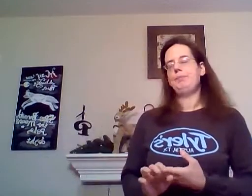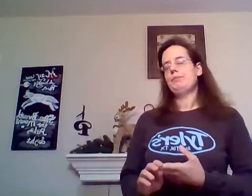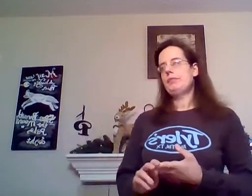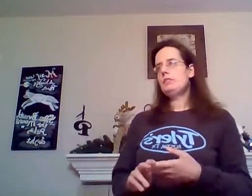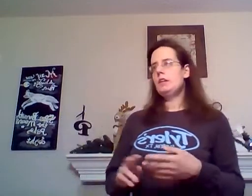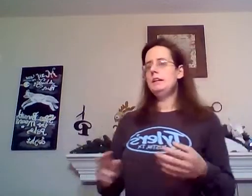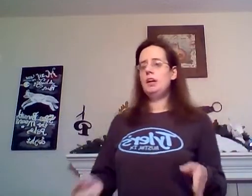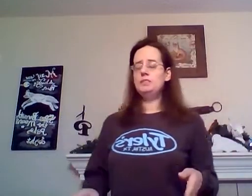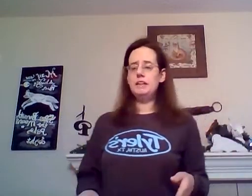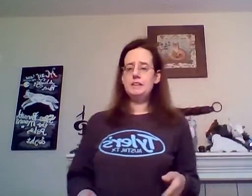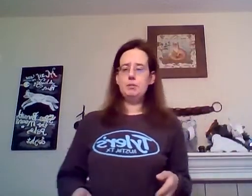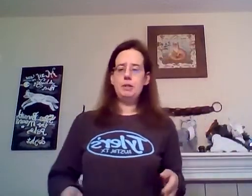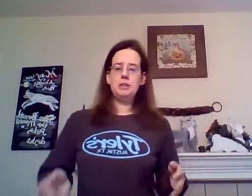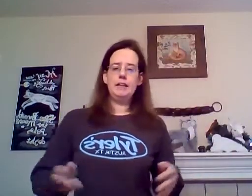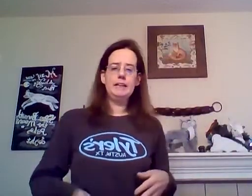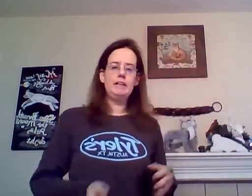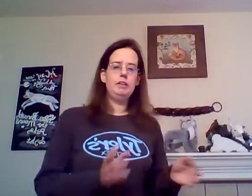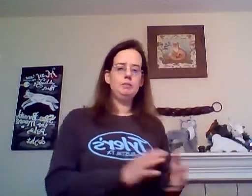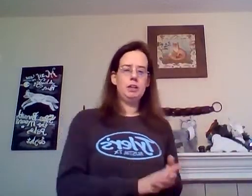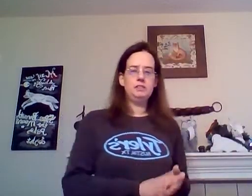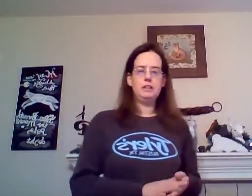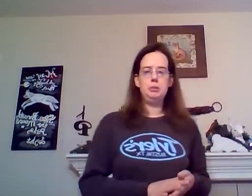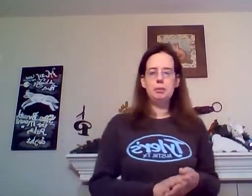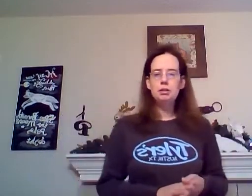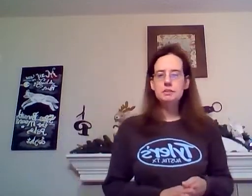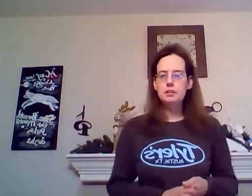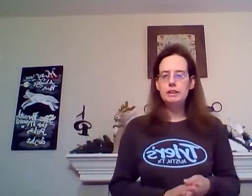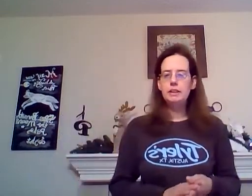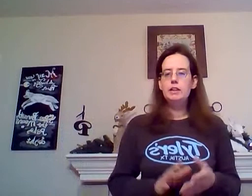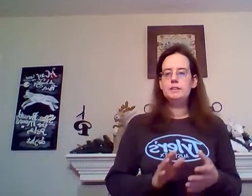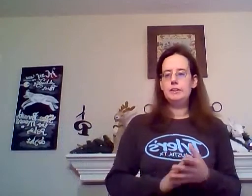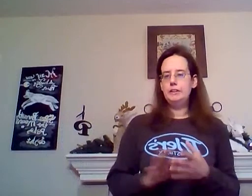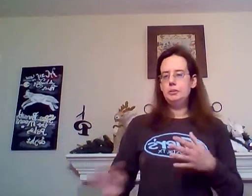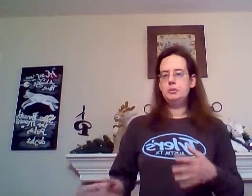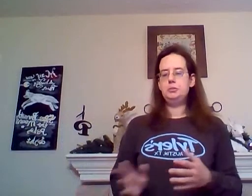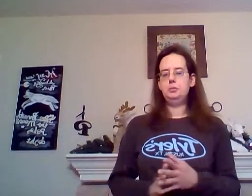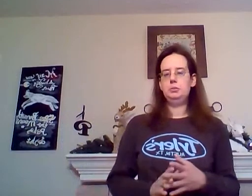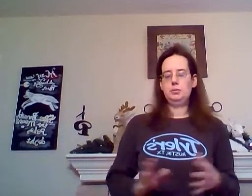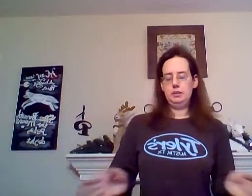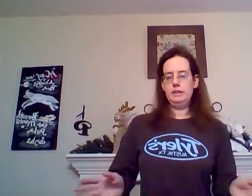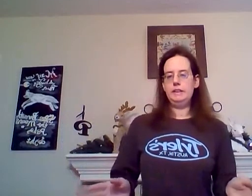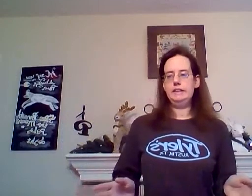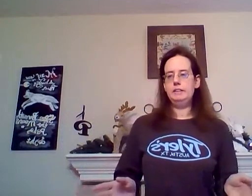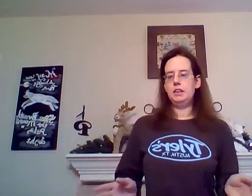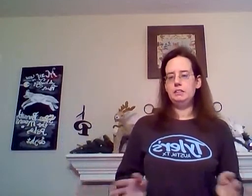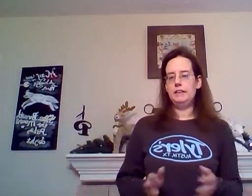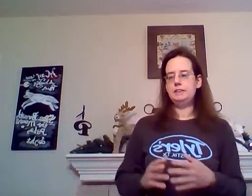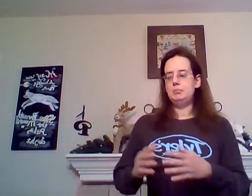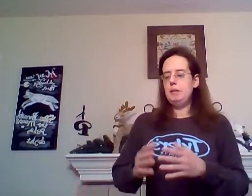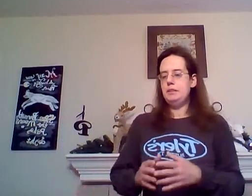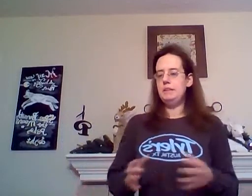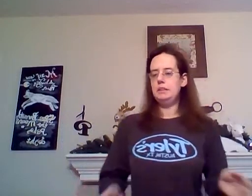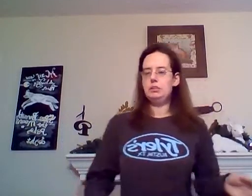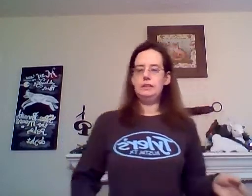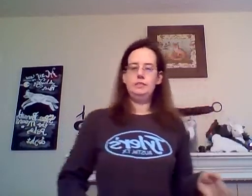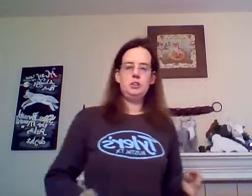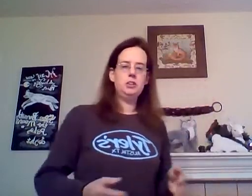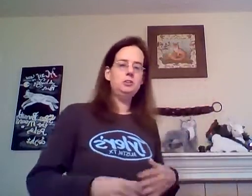contact information i can have him contact you personally so that you two can get in contact so maybe he can go to conventions